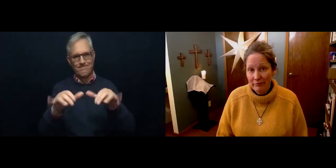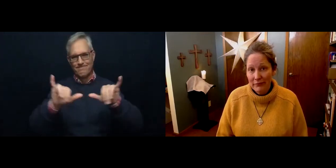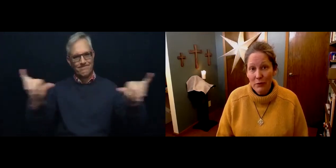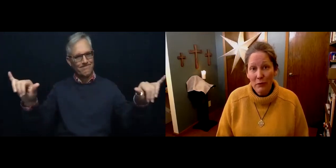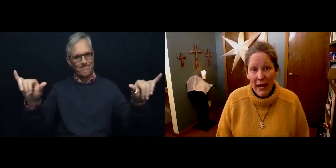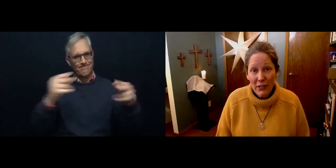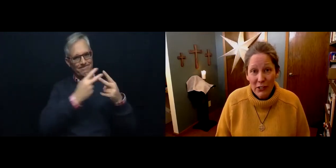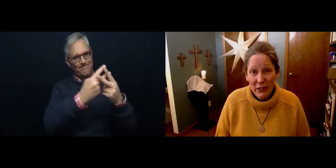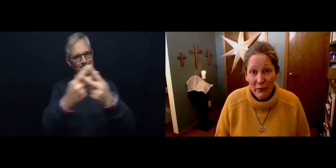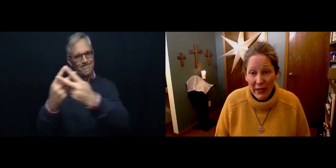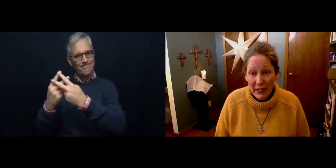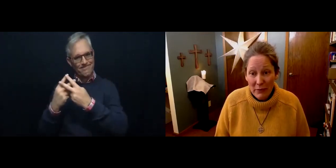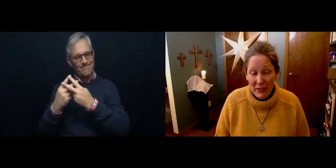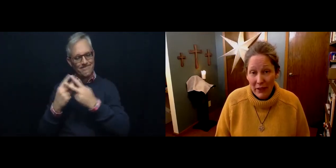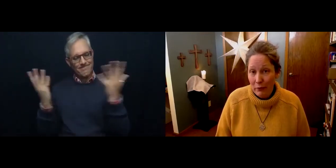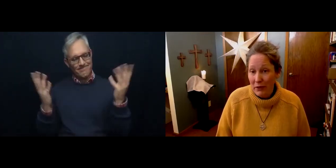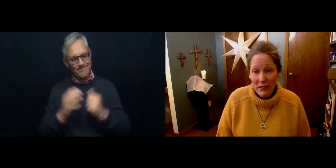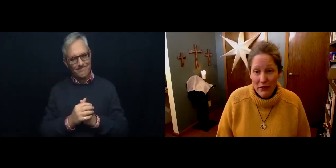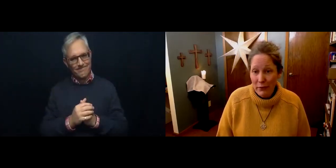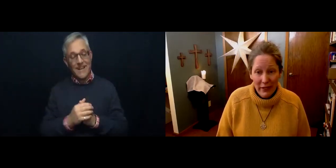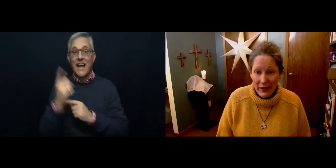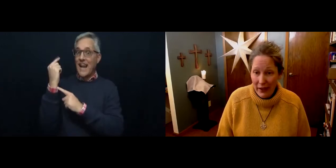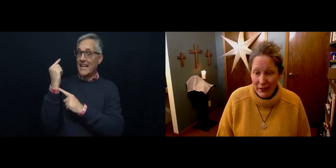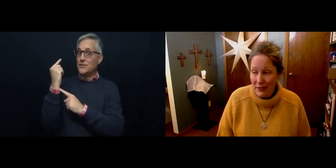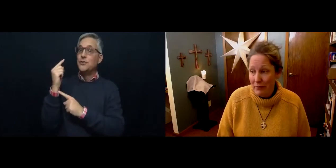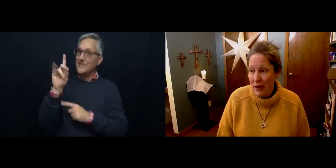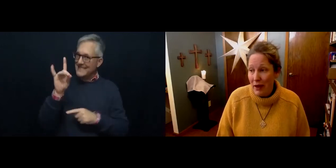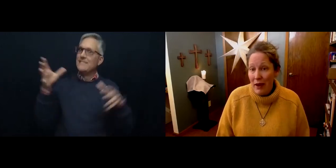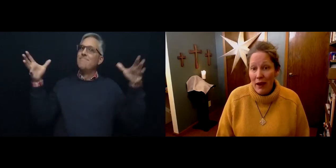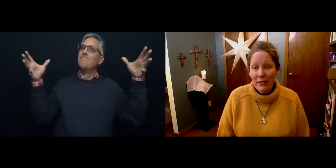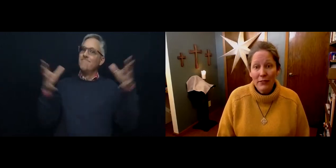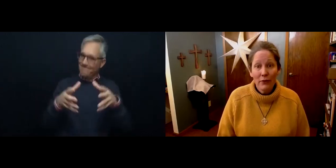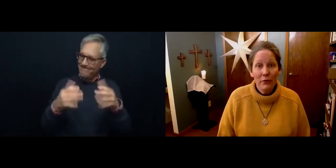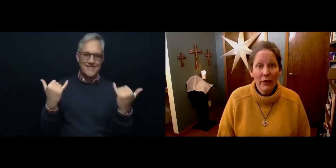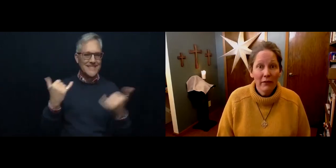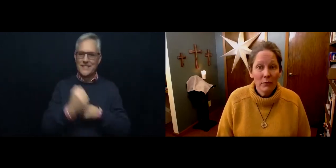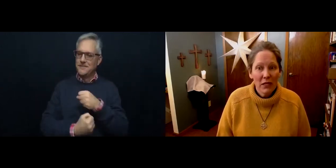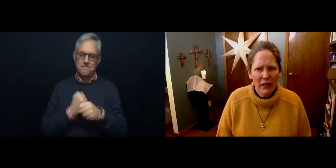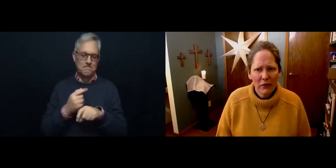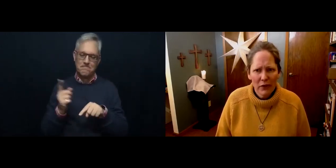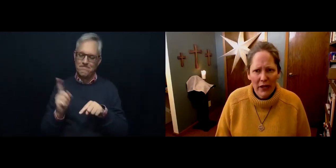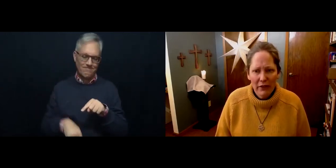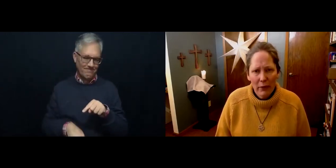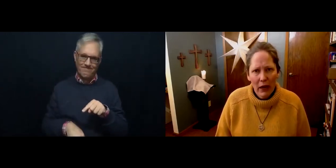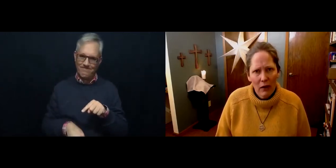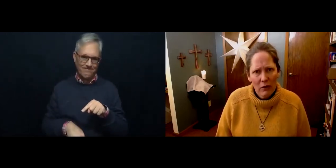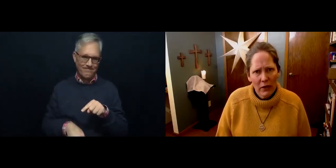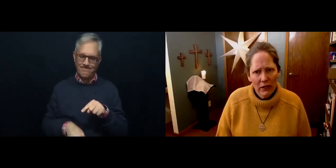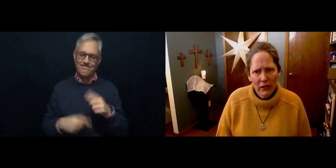So last year we got to be together, but this year we can't. And so we have to be kind of creative about how are we going to